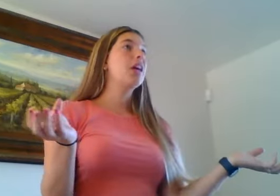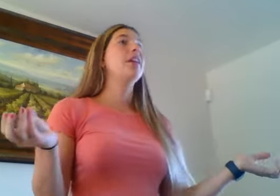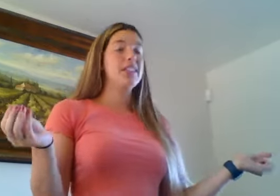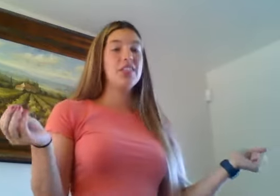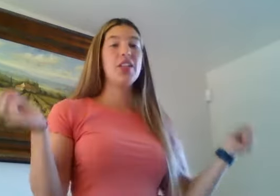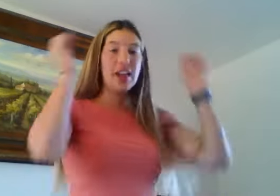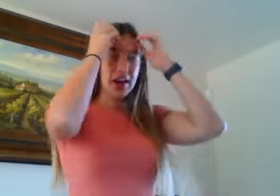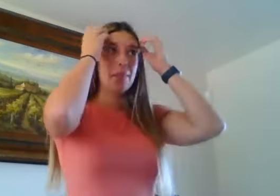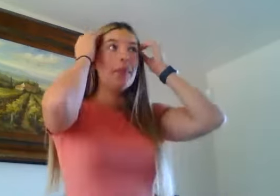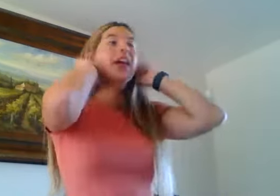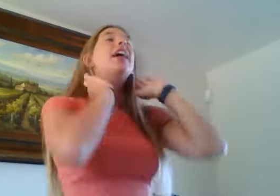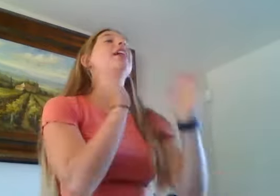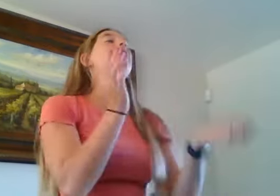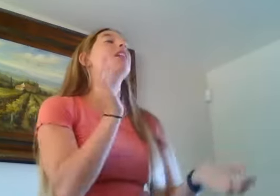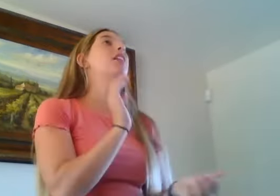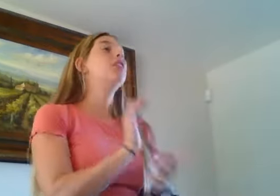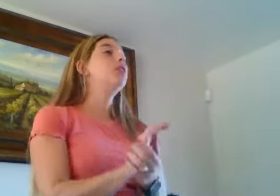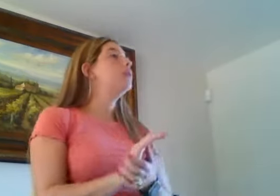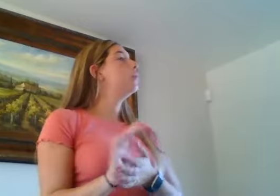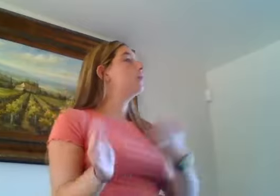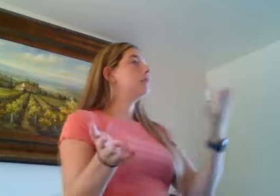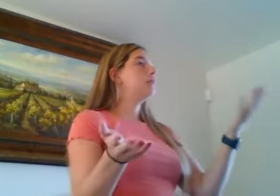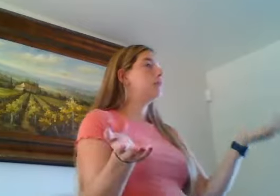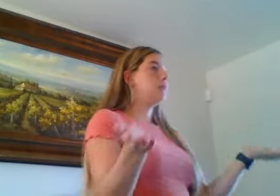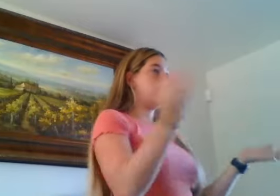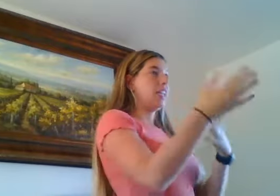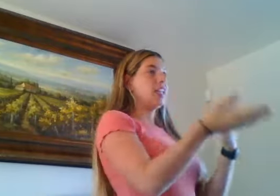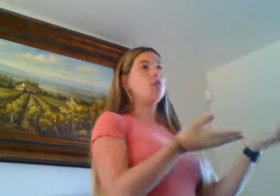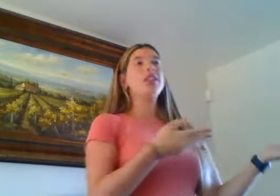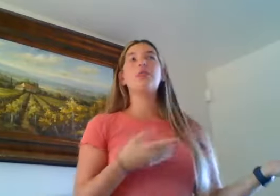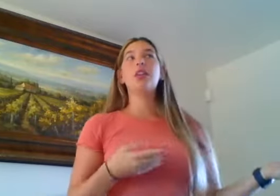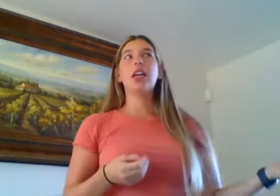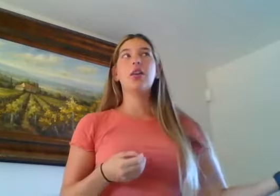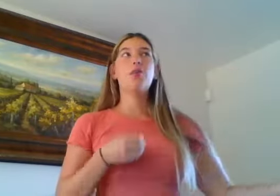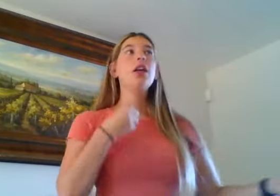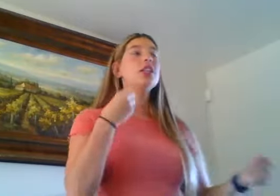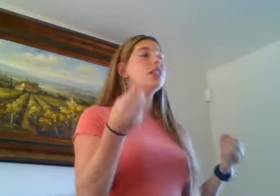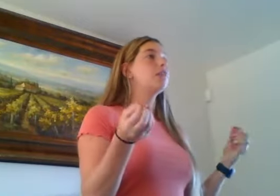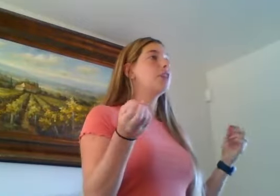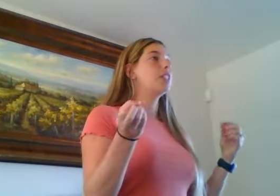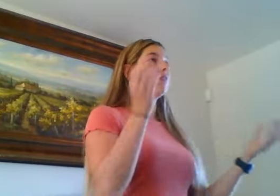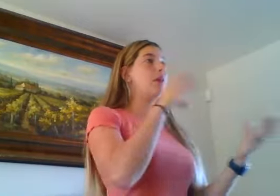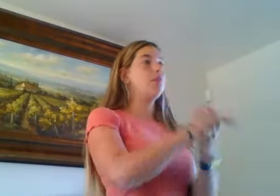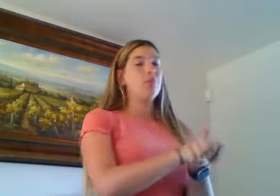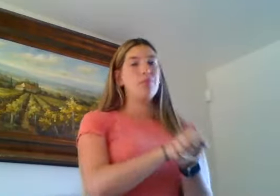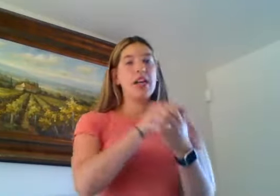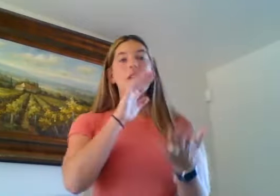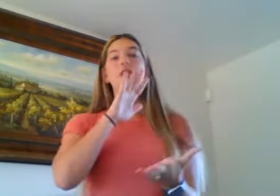Yes you can, I guess. And can you, like can anyone tell me like what is the difference if I pronounce